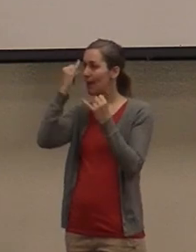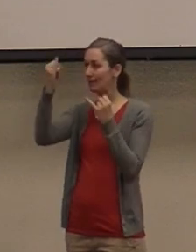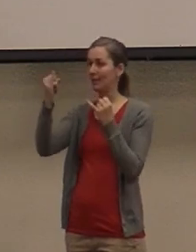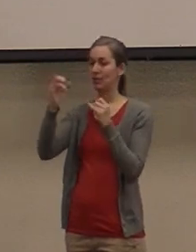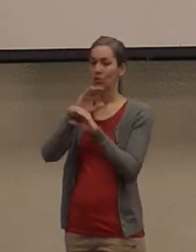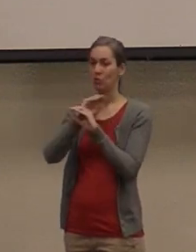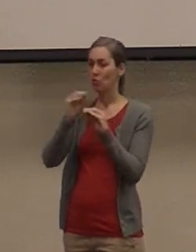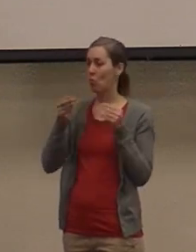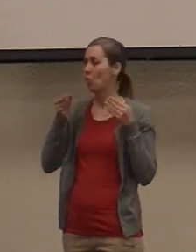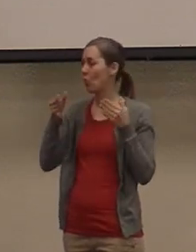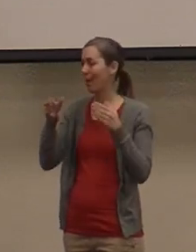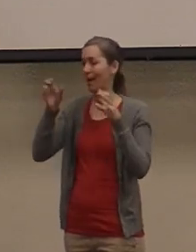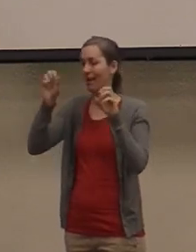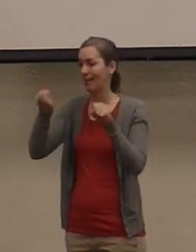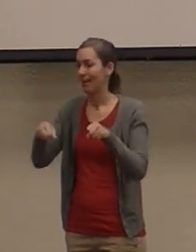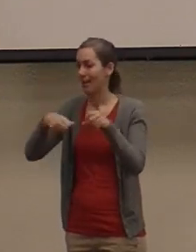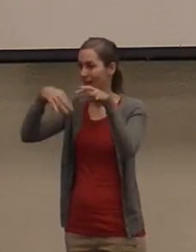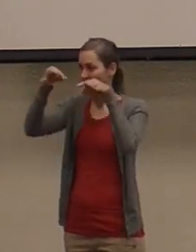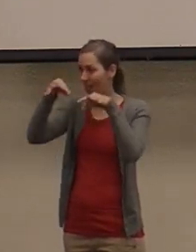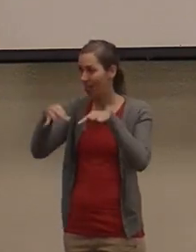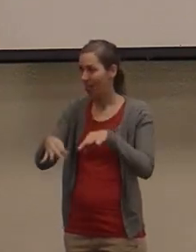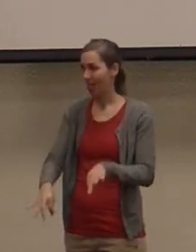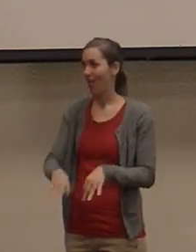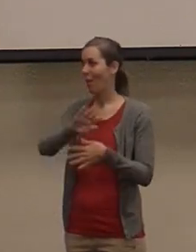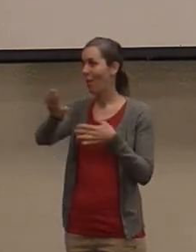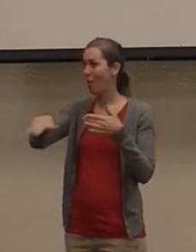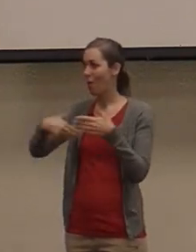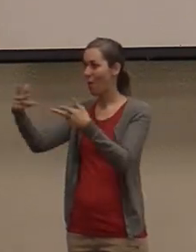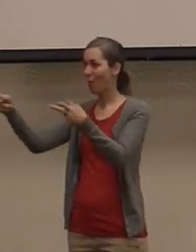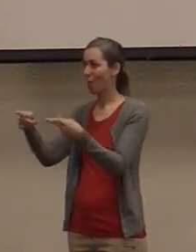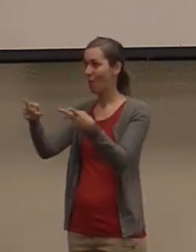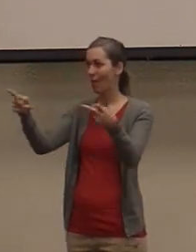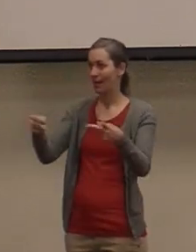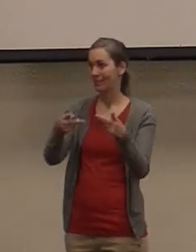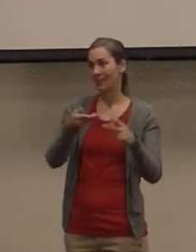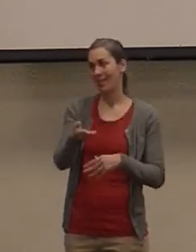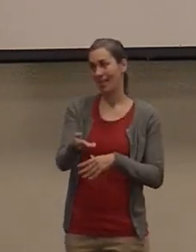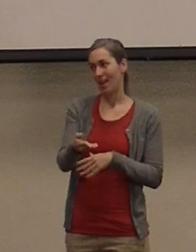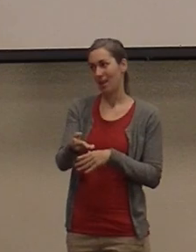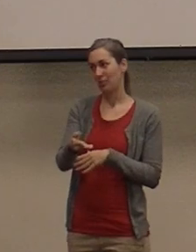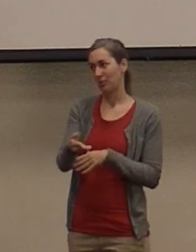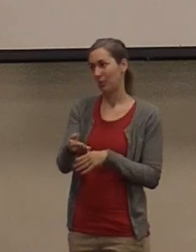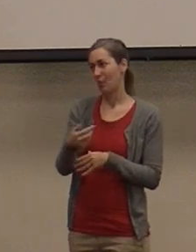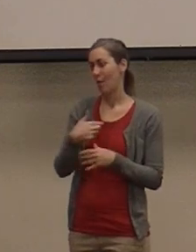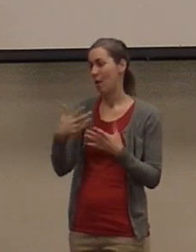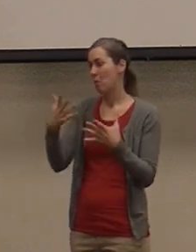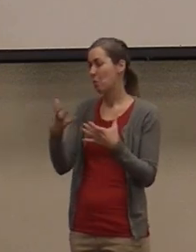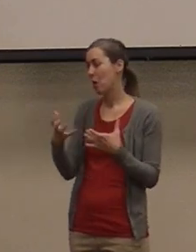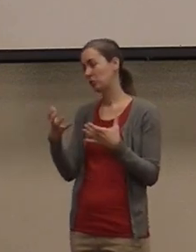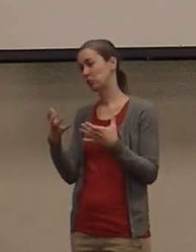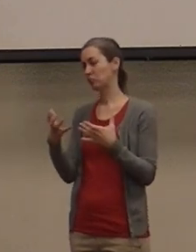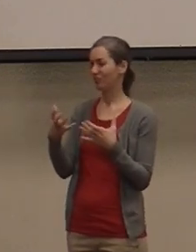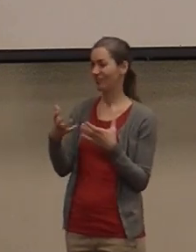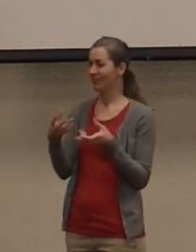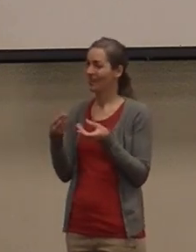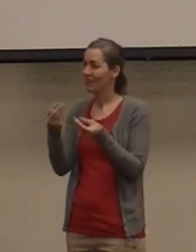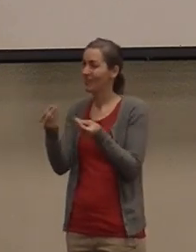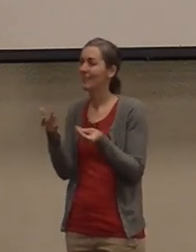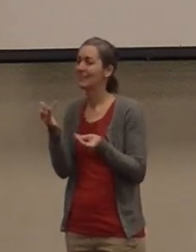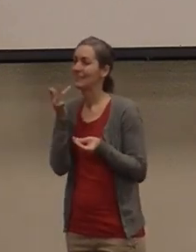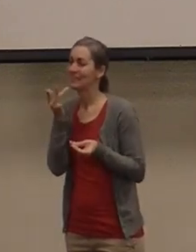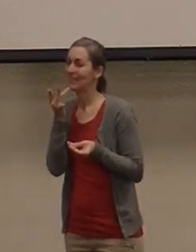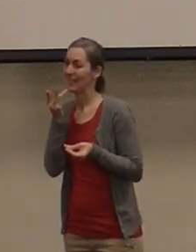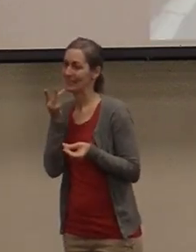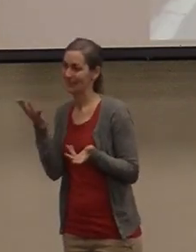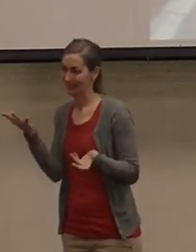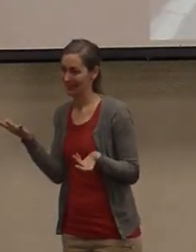going to be able to go through all of the places that we went while we were there, so I just wanted to kind of whet your appetite a little